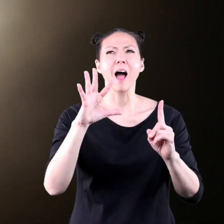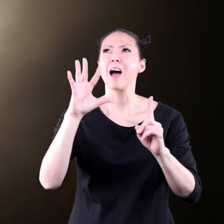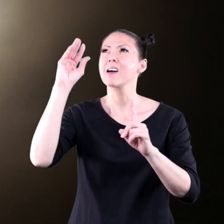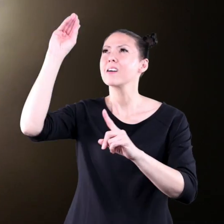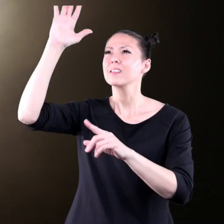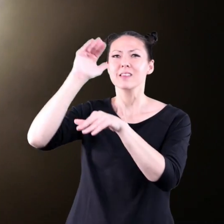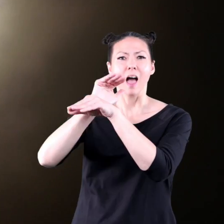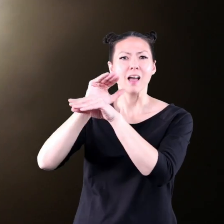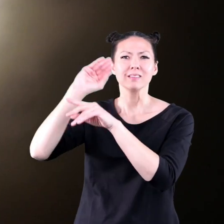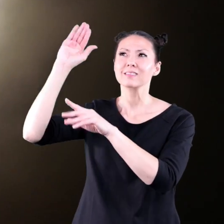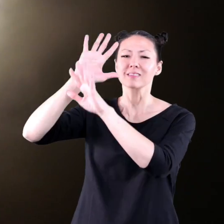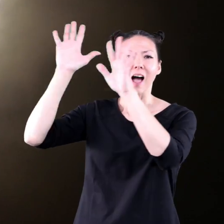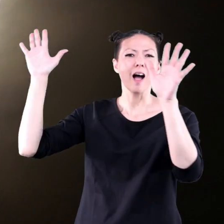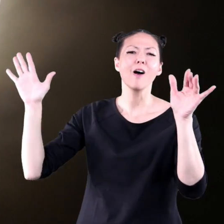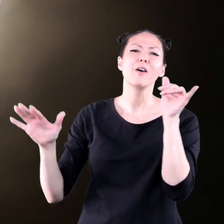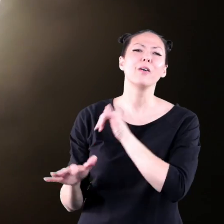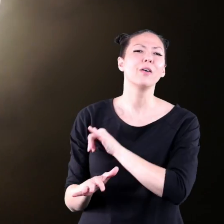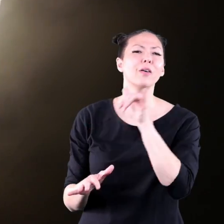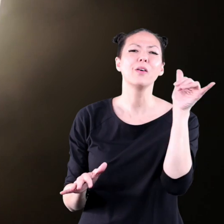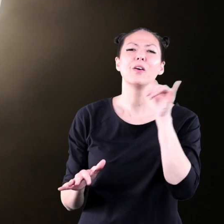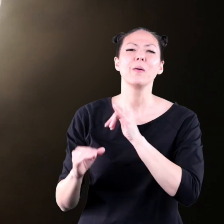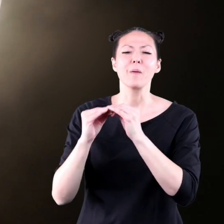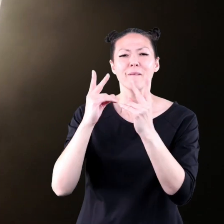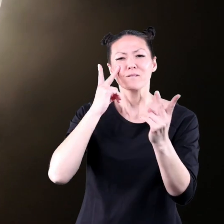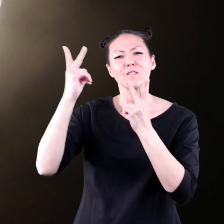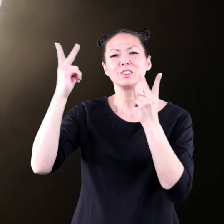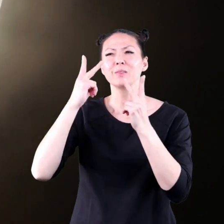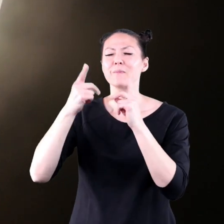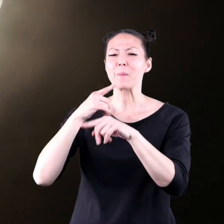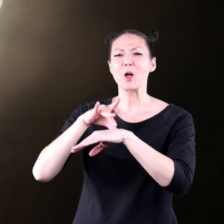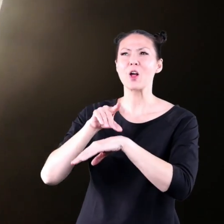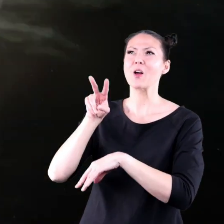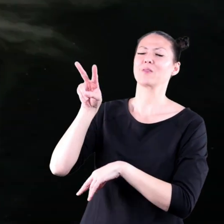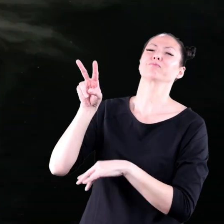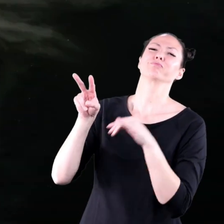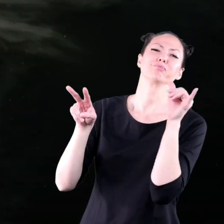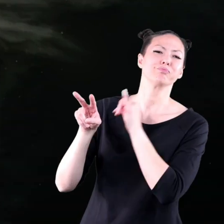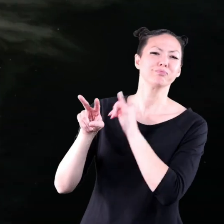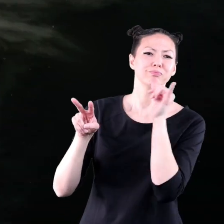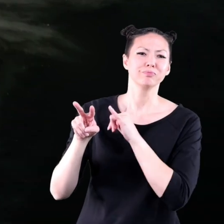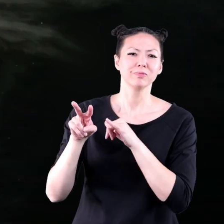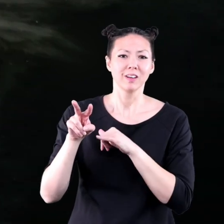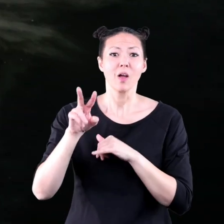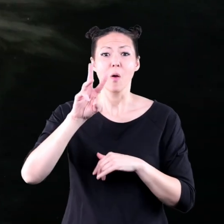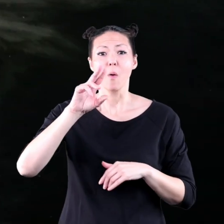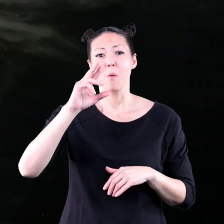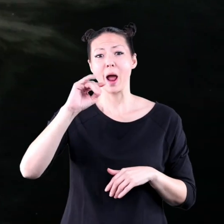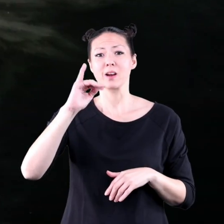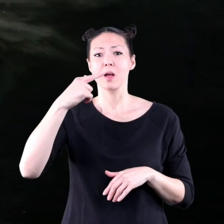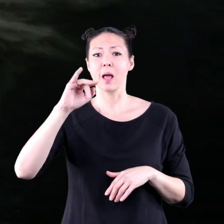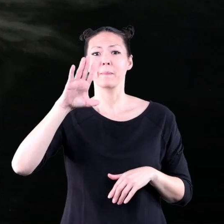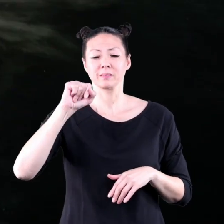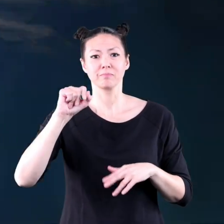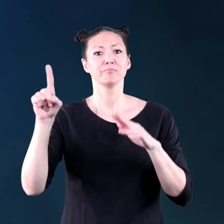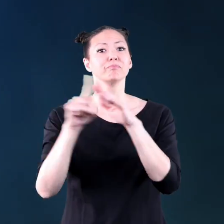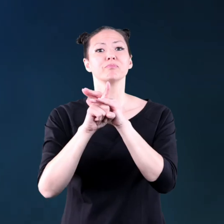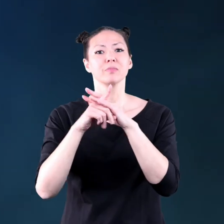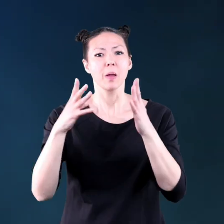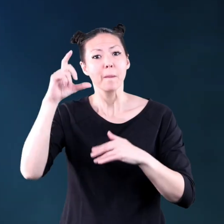making things more visible at night on earth a waning gibbous comes next when the moon appears